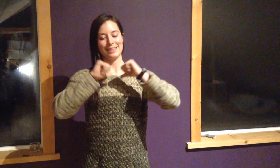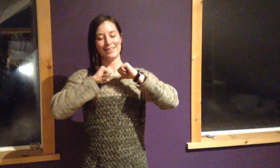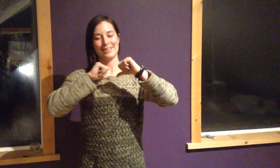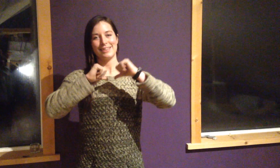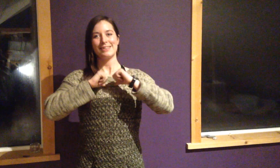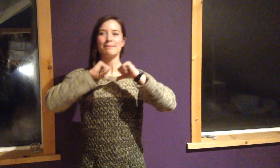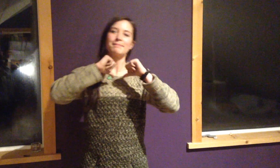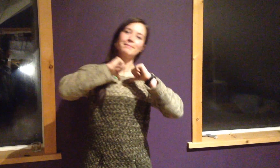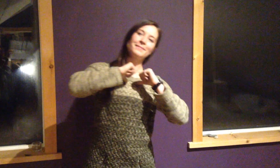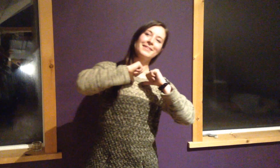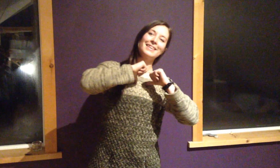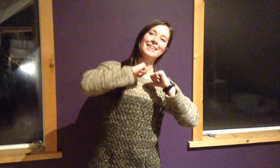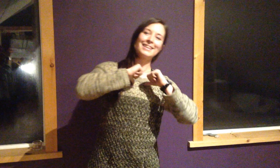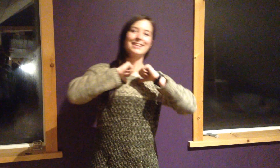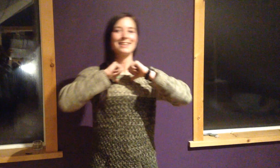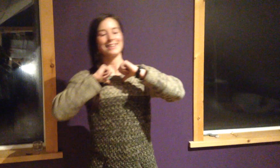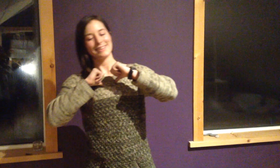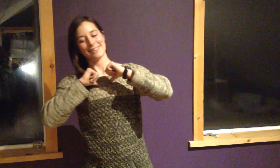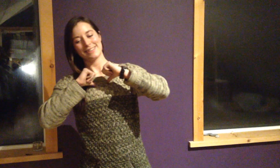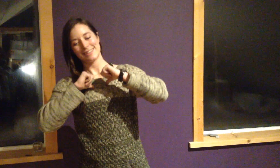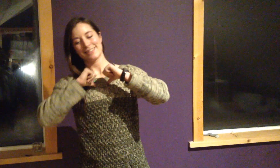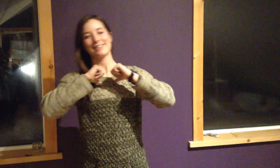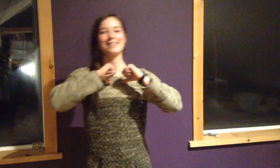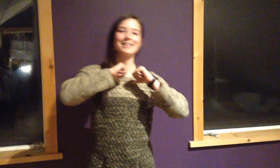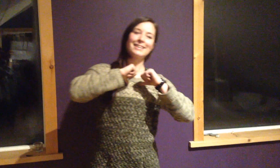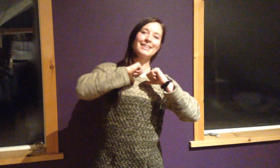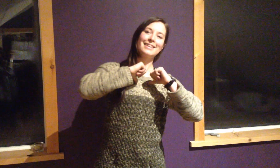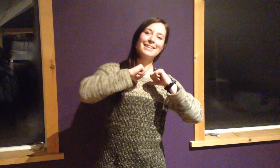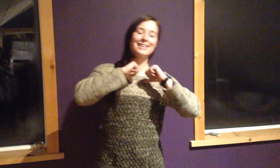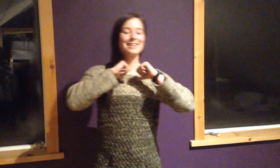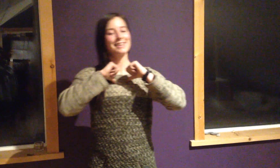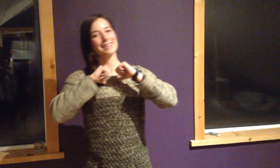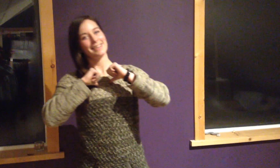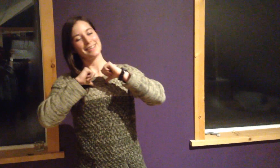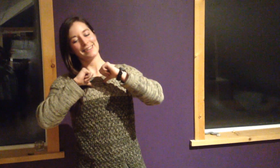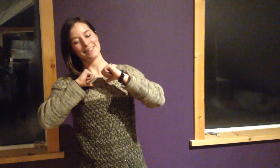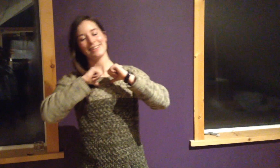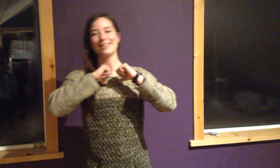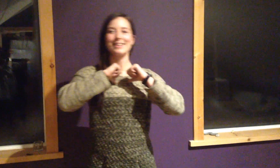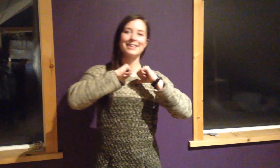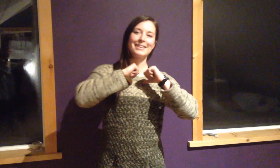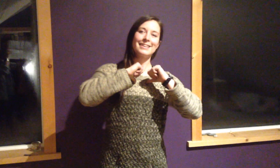As I am, I know I can love God's creation,